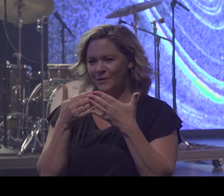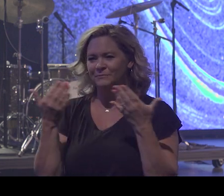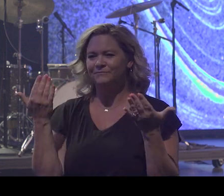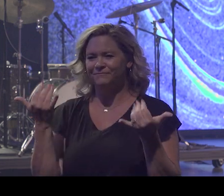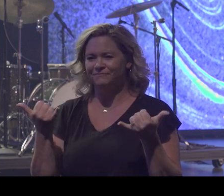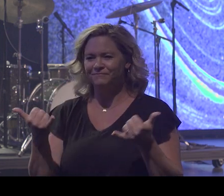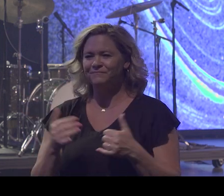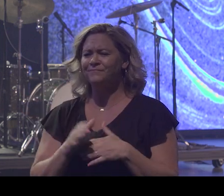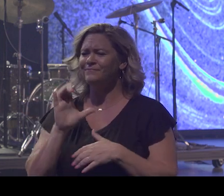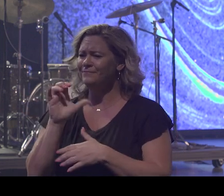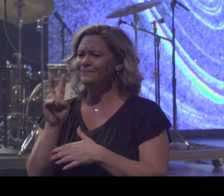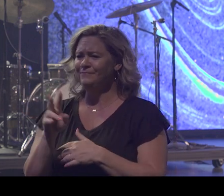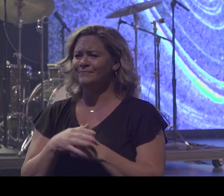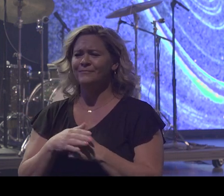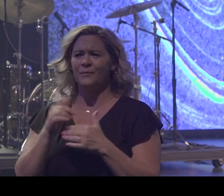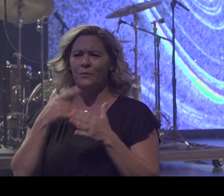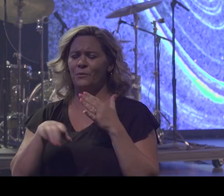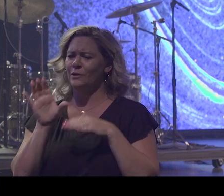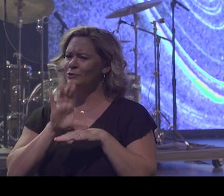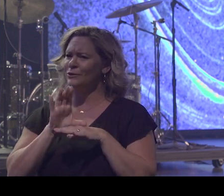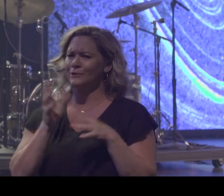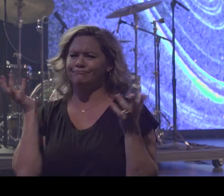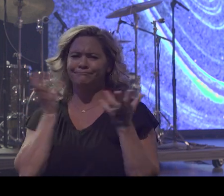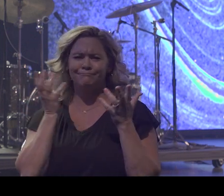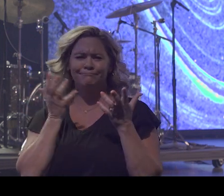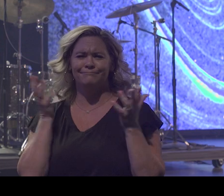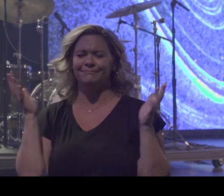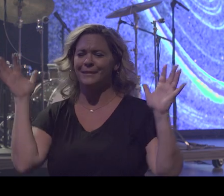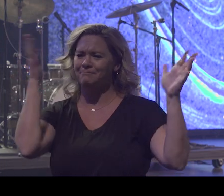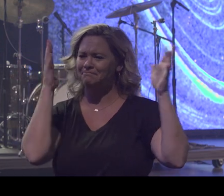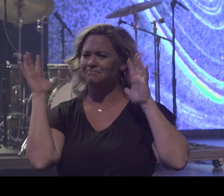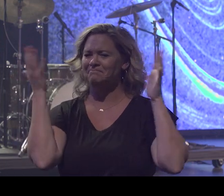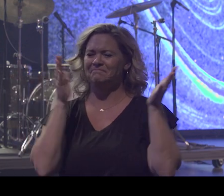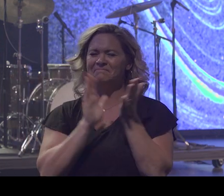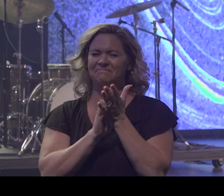CCV, what a church. What a church. Give yourself a hand. Come on.